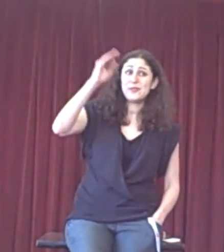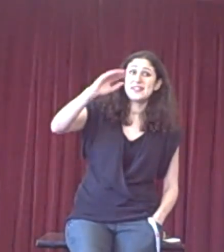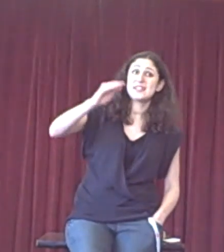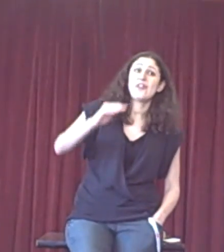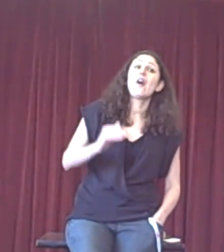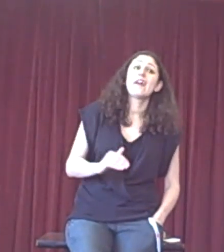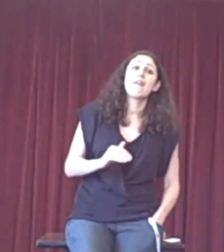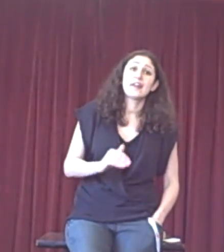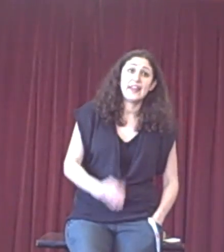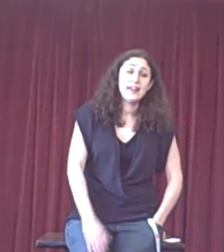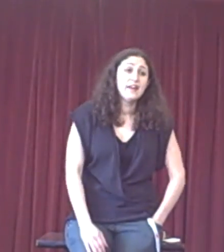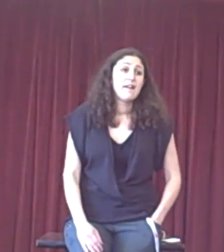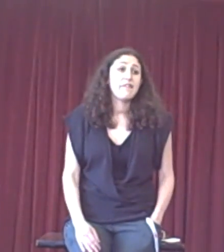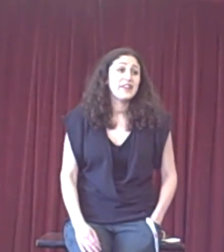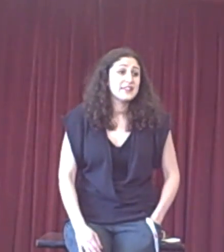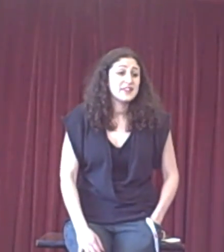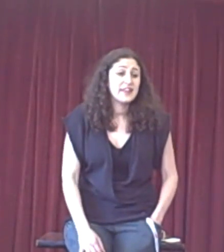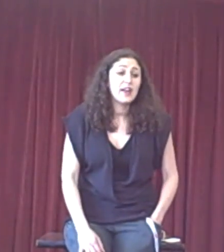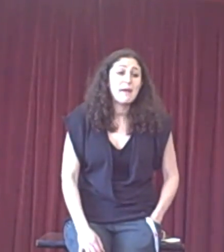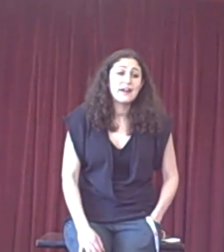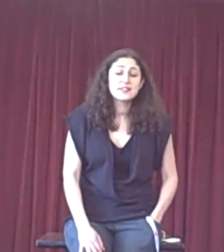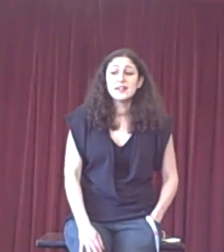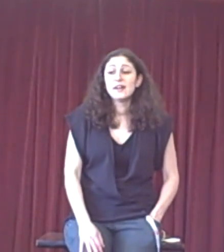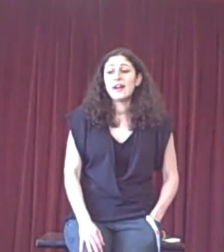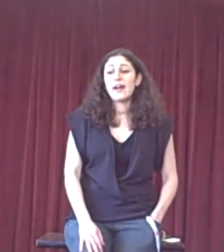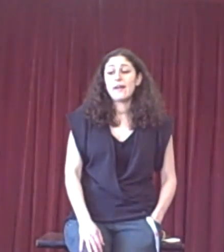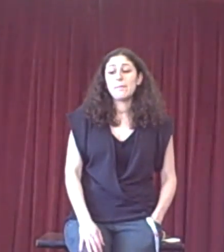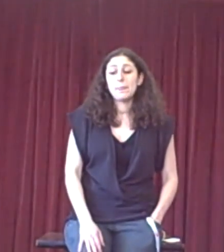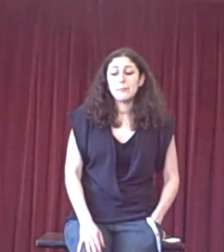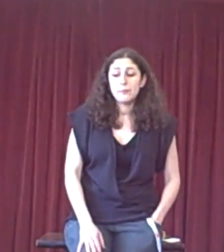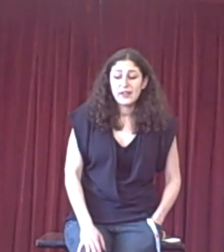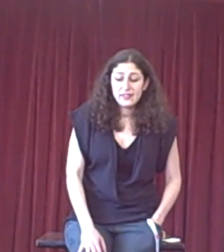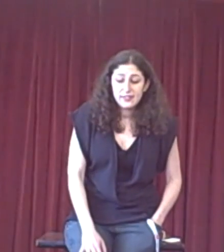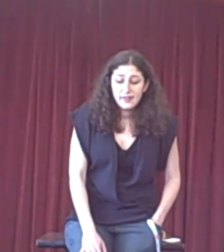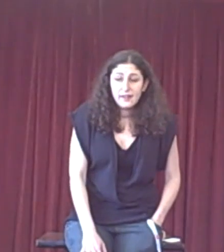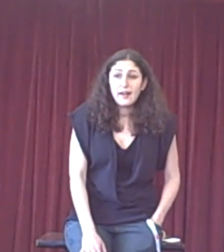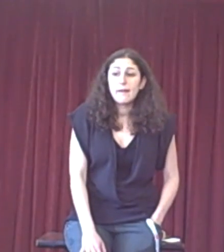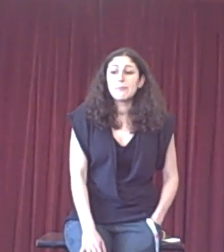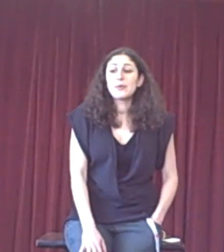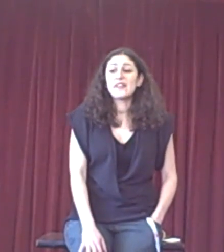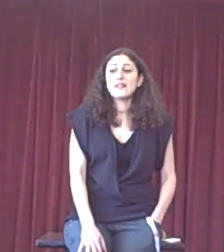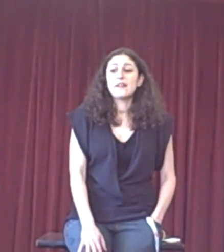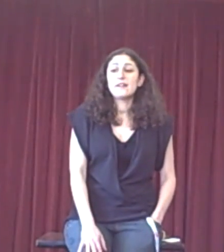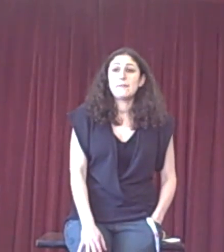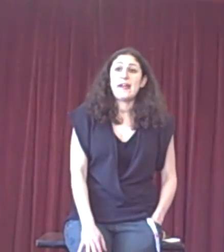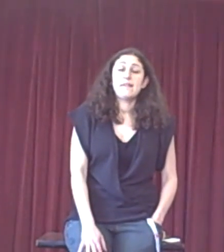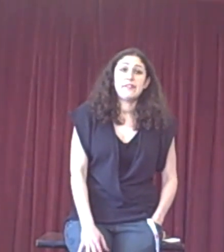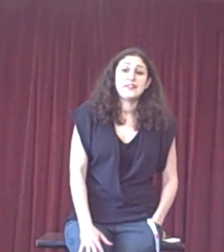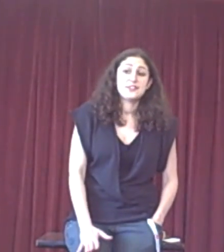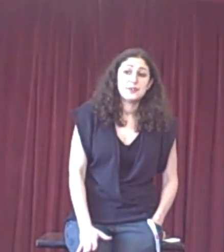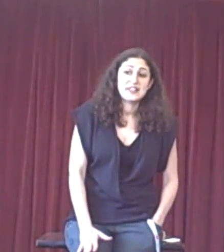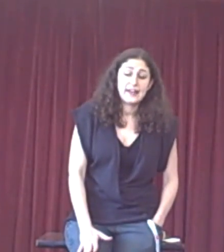you a sense of a hierarchy of things to think about within the debate and things to attack.